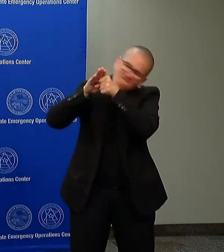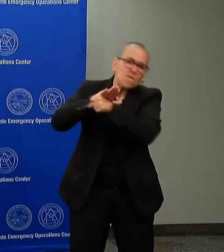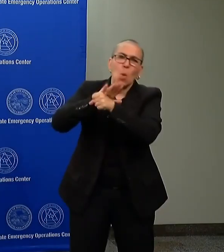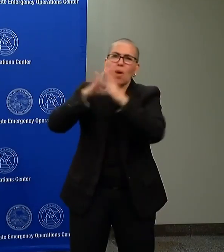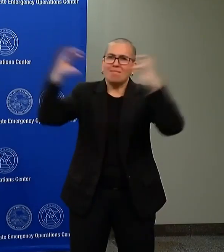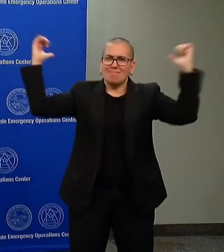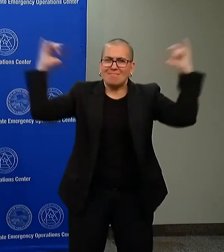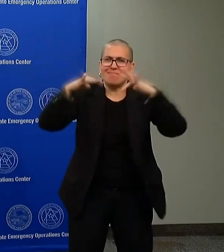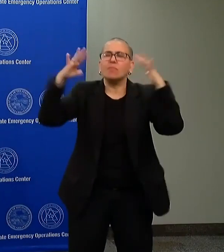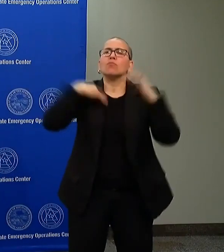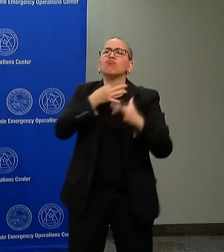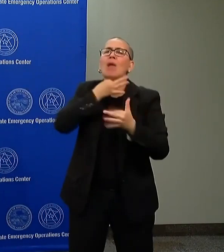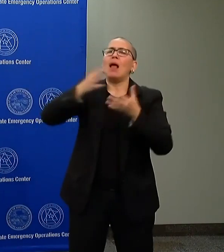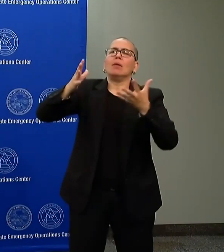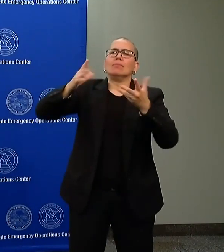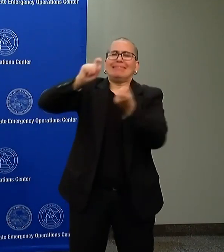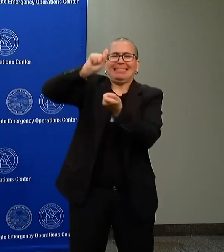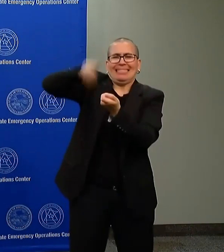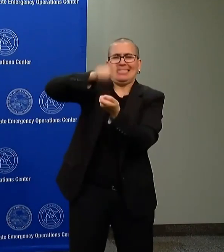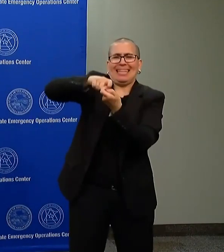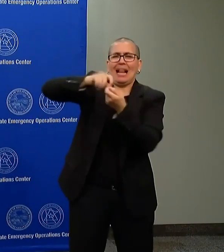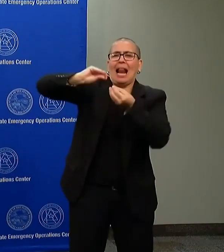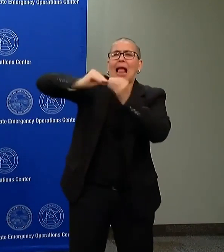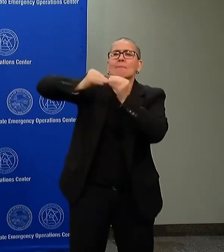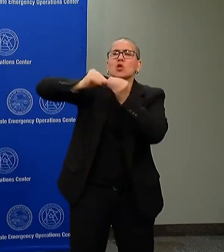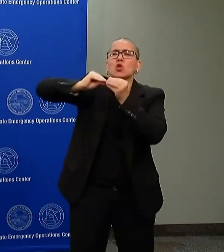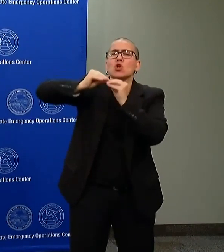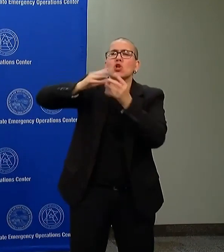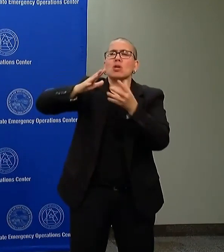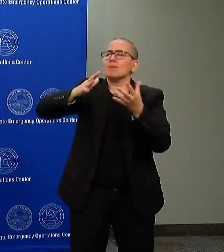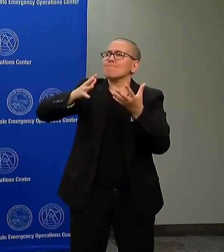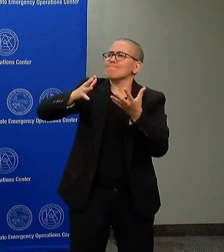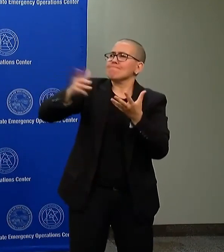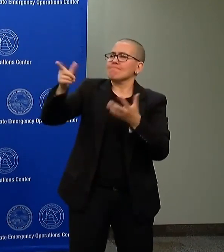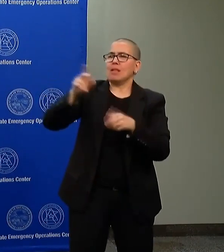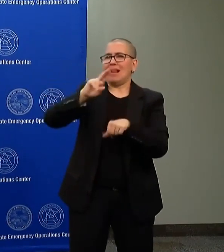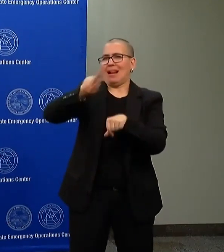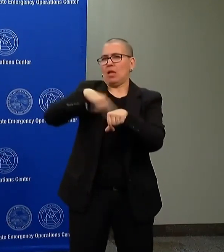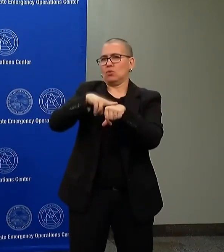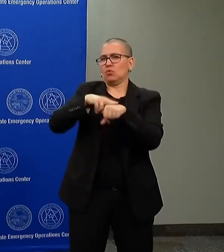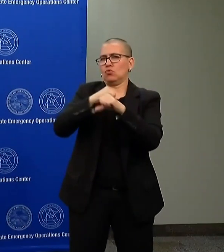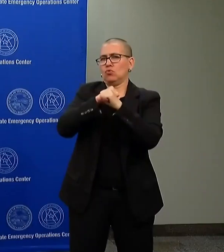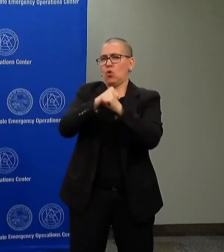are you willing to accept? Have you asked for? Can we get specific?